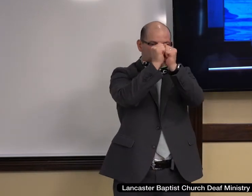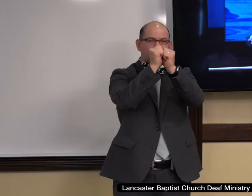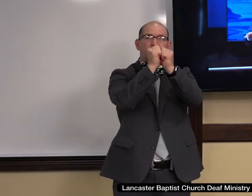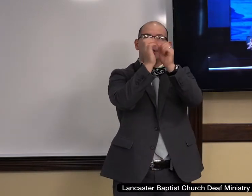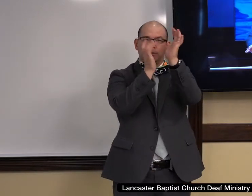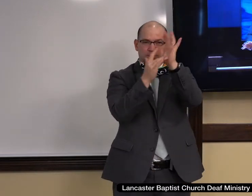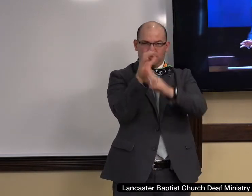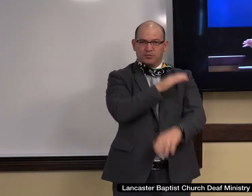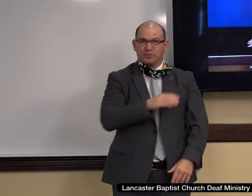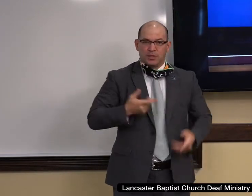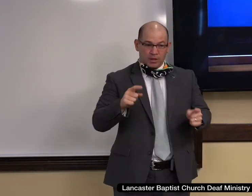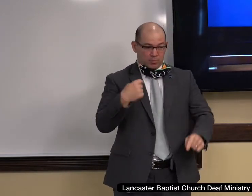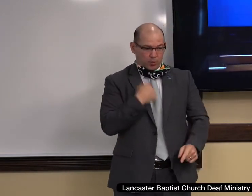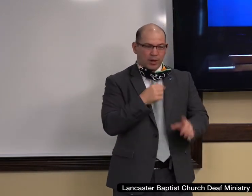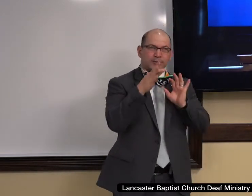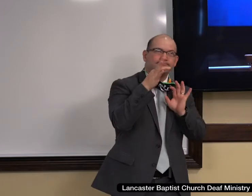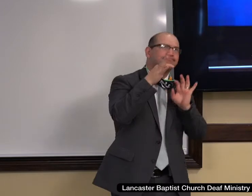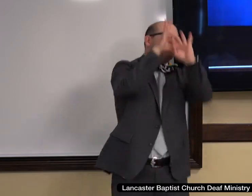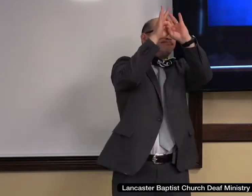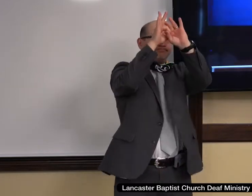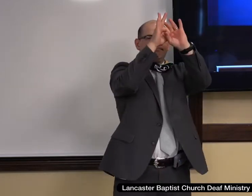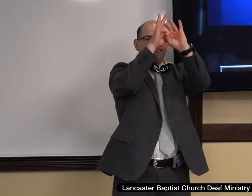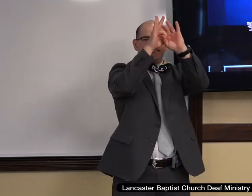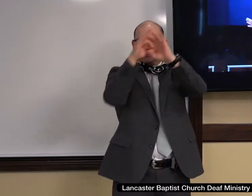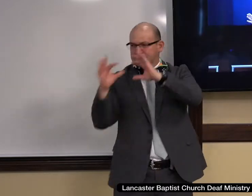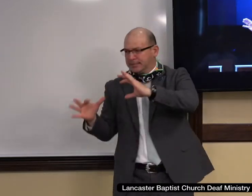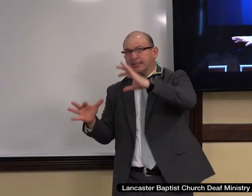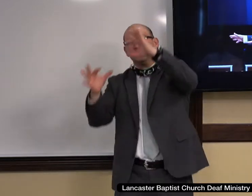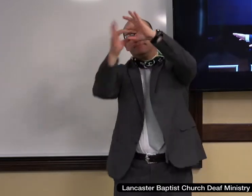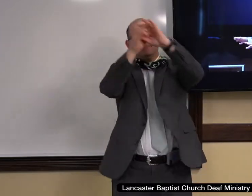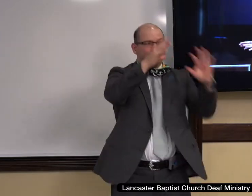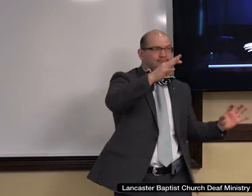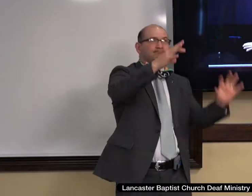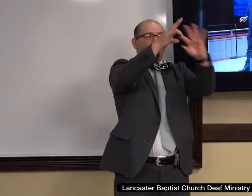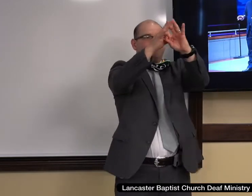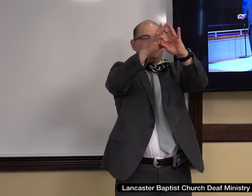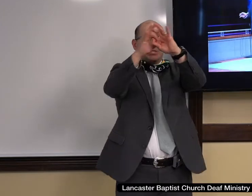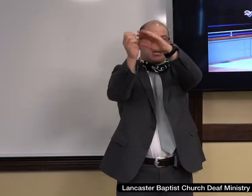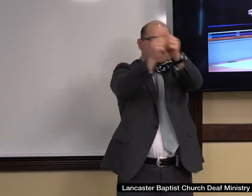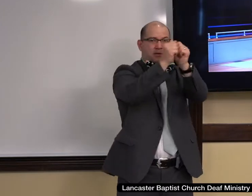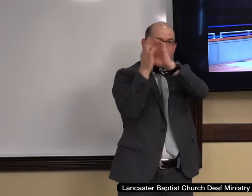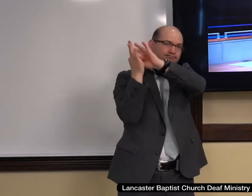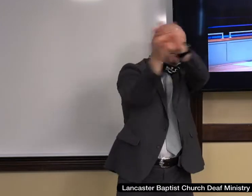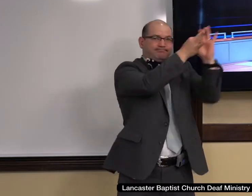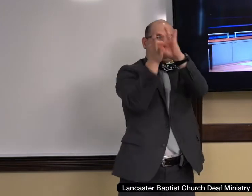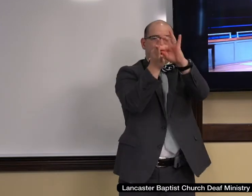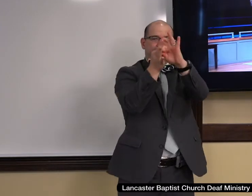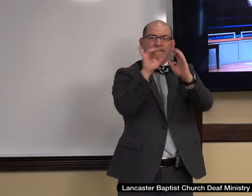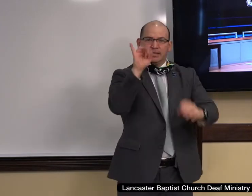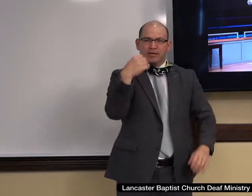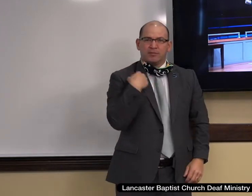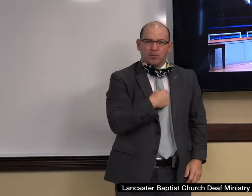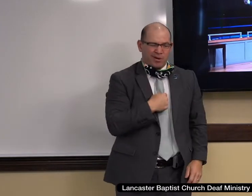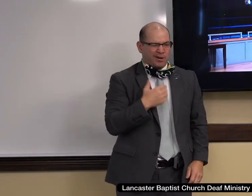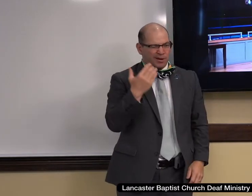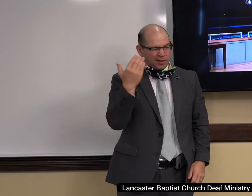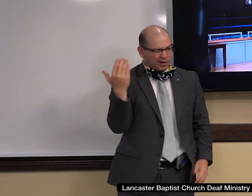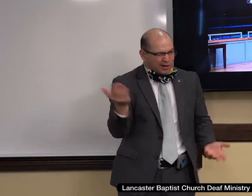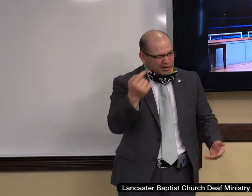when we are, there is nothing that can separate us. If we're here with the consumer mentality to get what we can get,